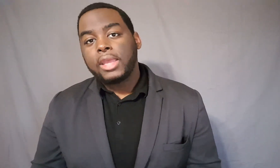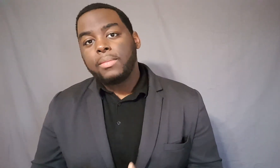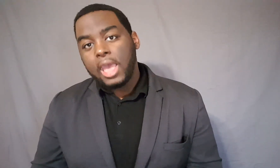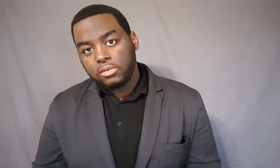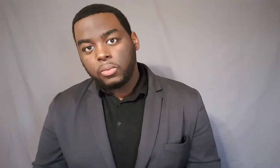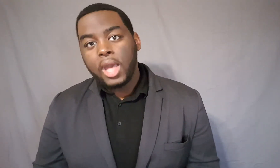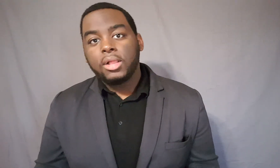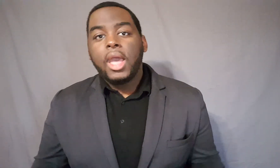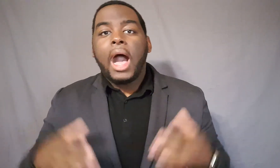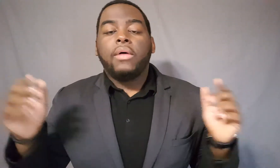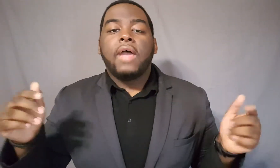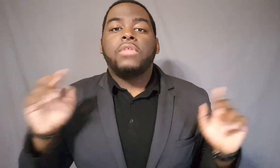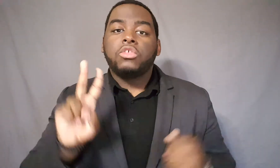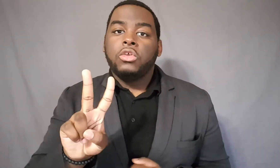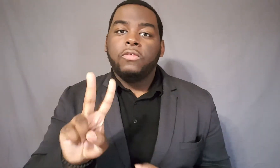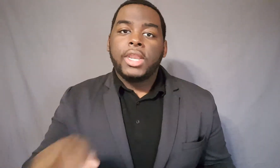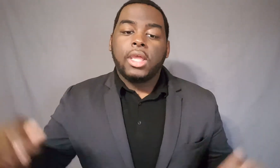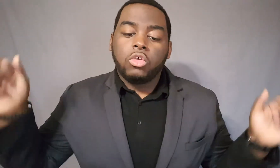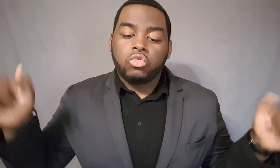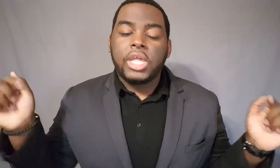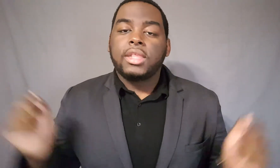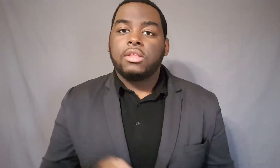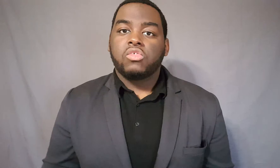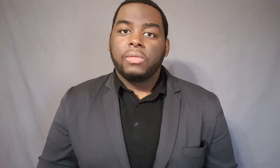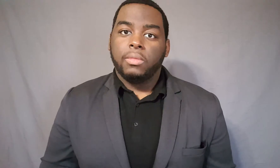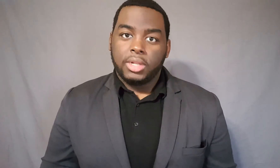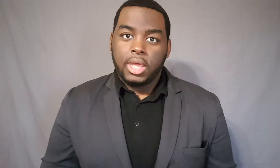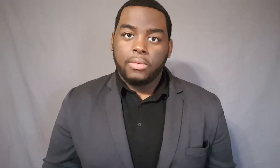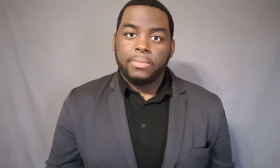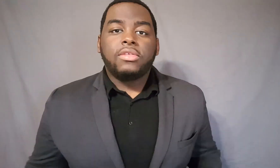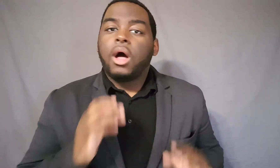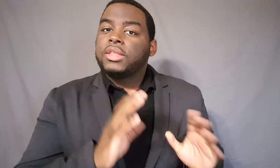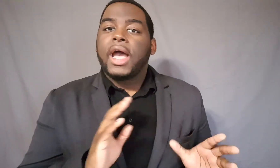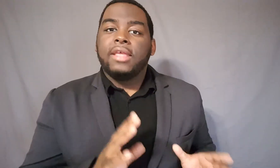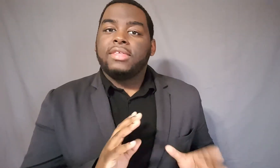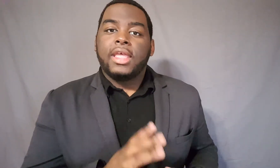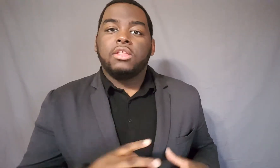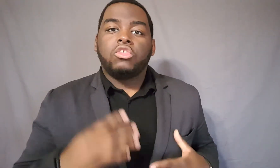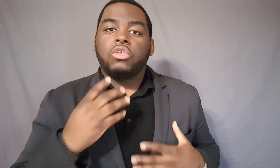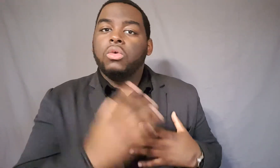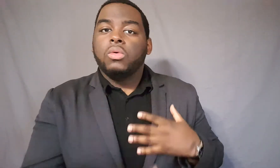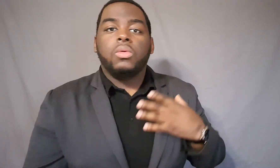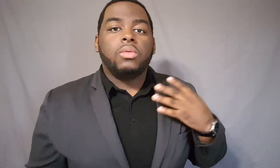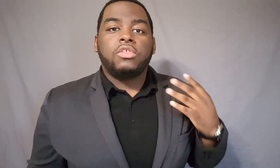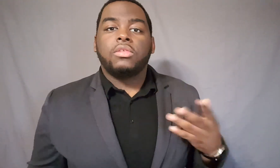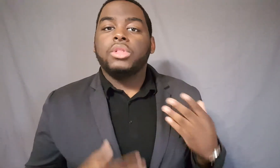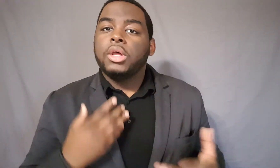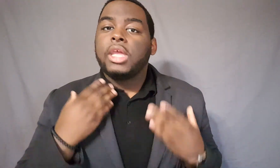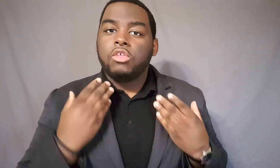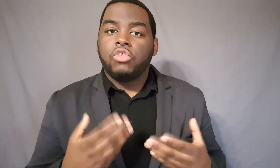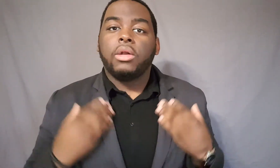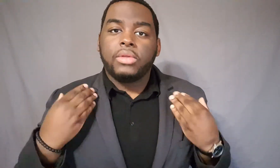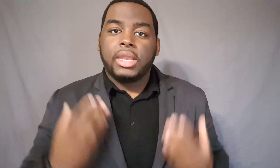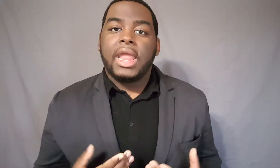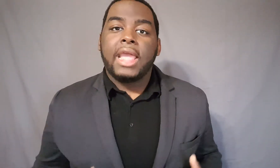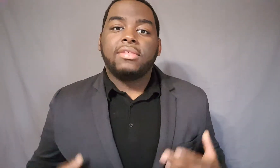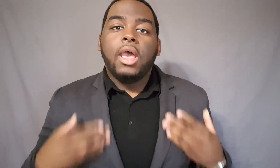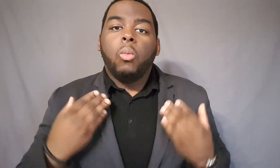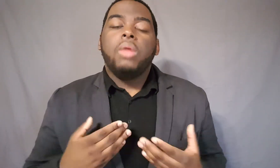game as well. I'll have those two videos linked in the description below. This all ties in to just looking generally nice. Women